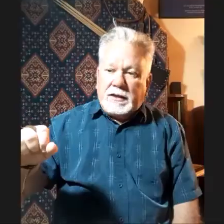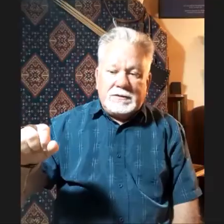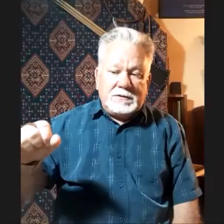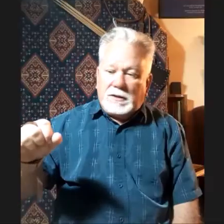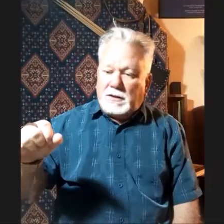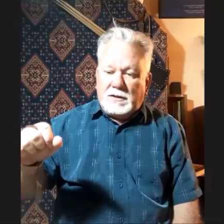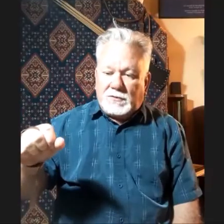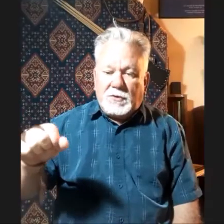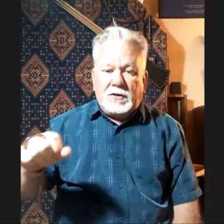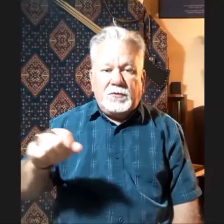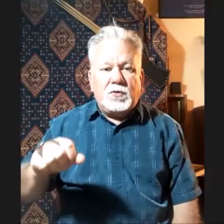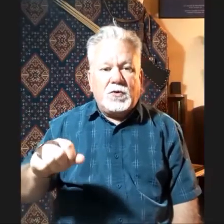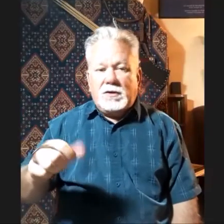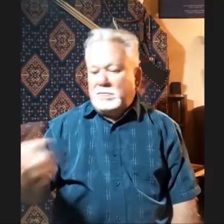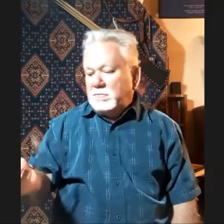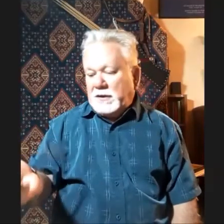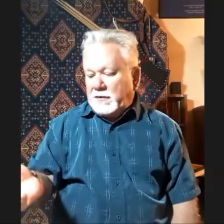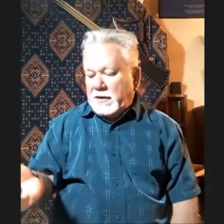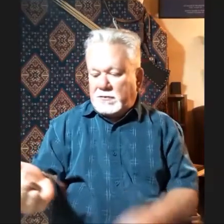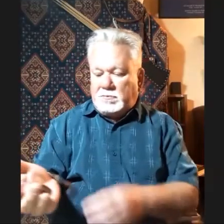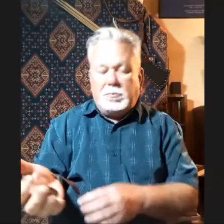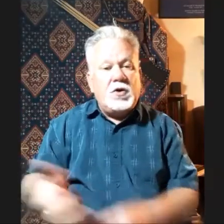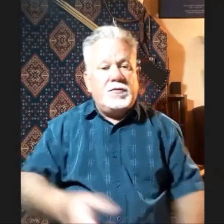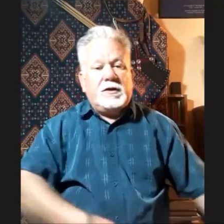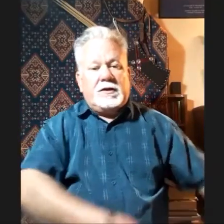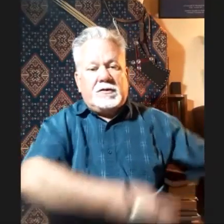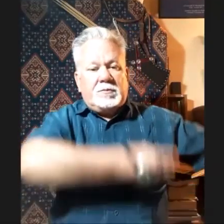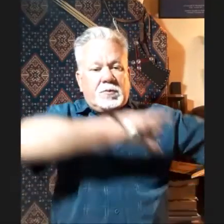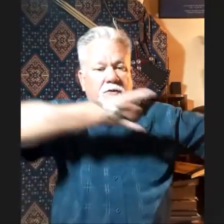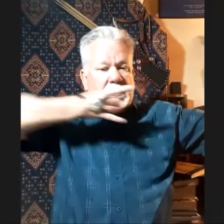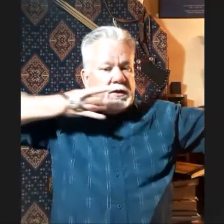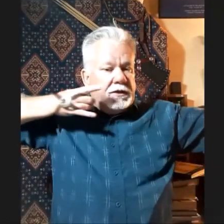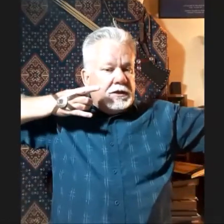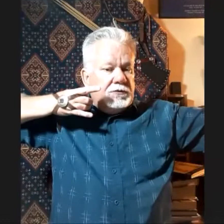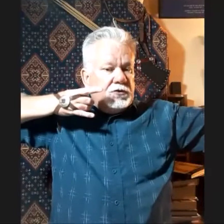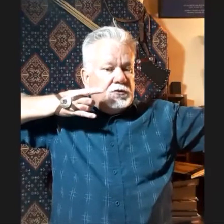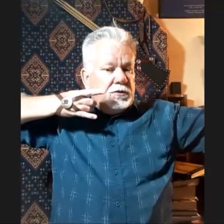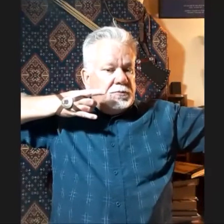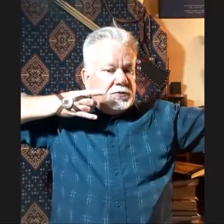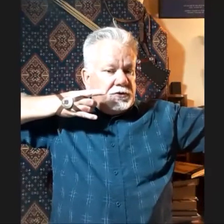And so, therefore, that's perfectly acceptable. It gives you the position.